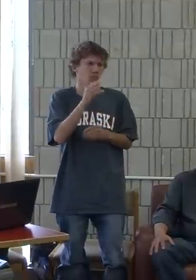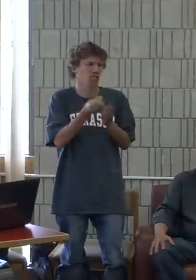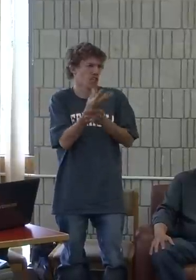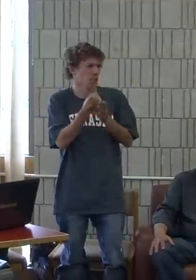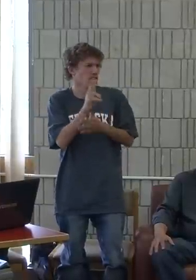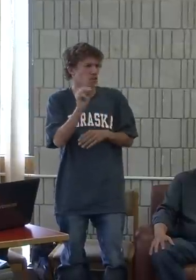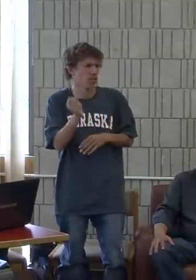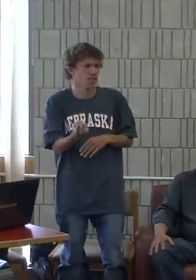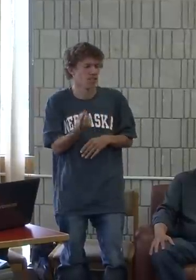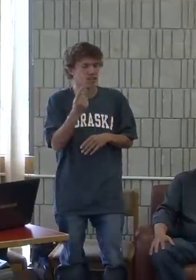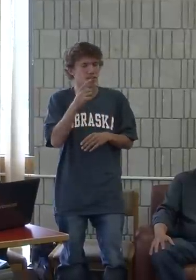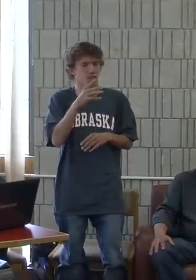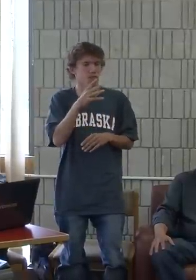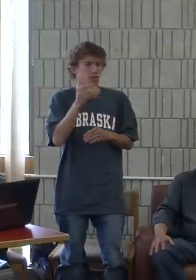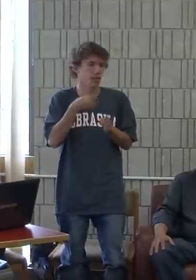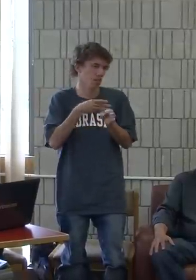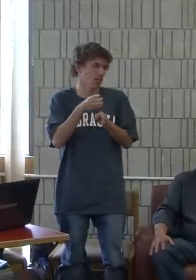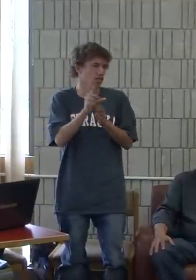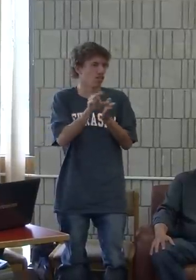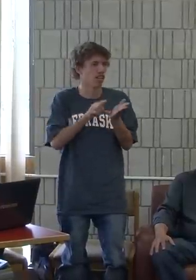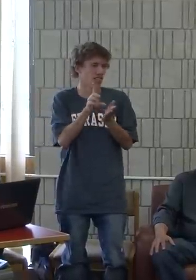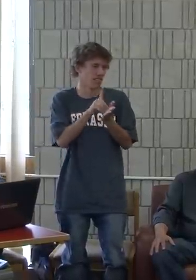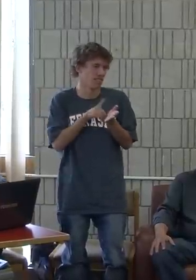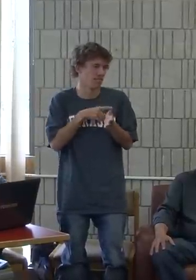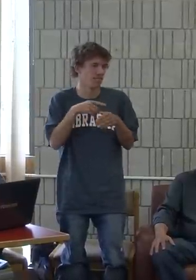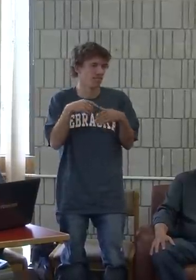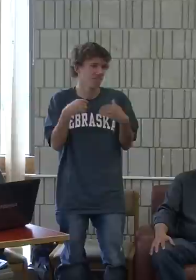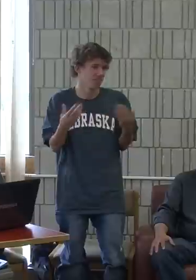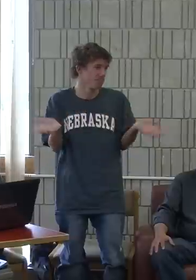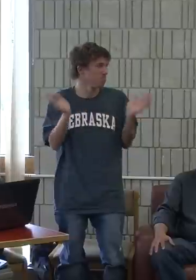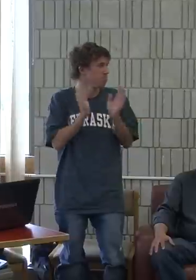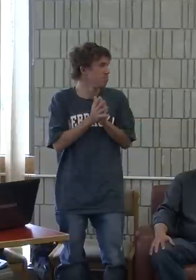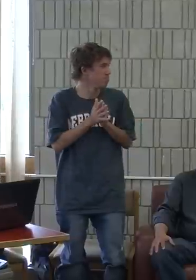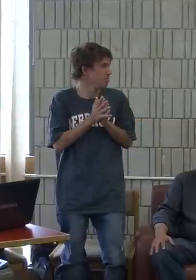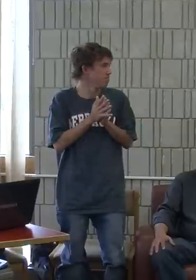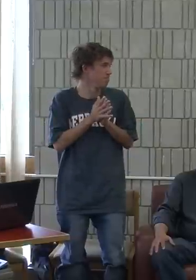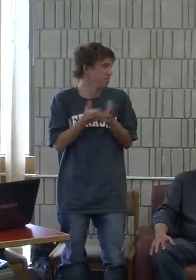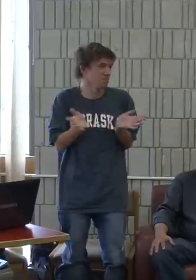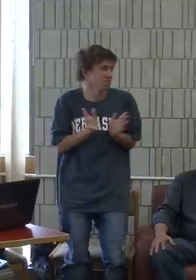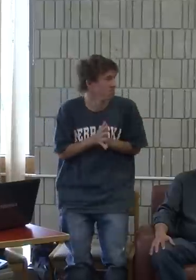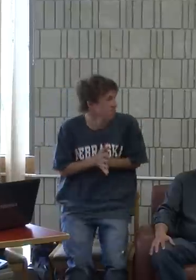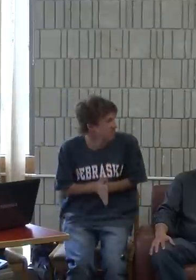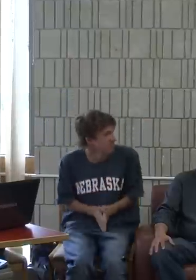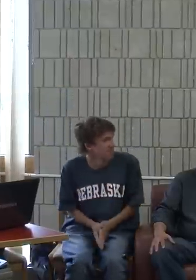I came to BCC in the spring of 2011, and I'm majoring in graphic design. That's it.